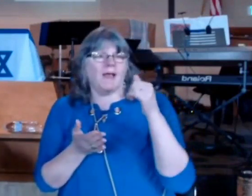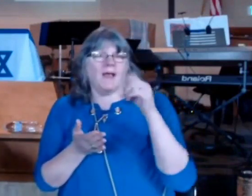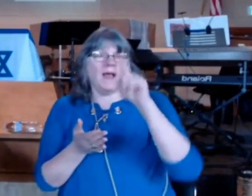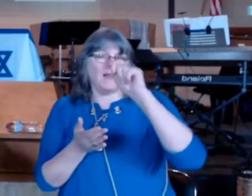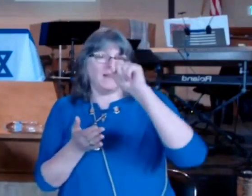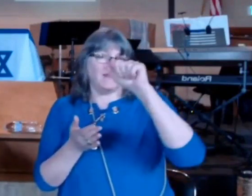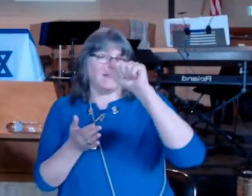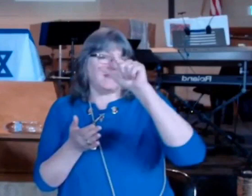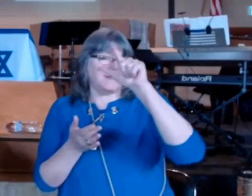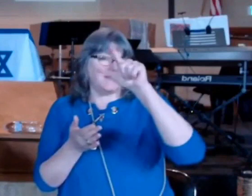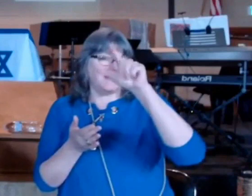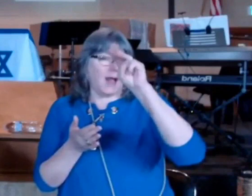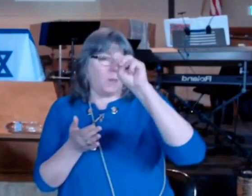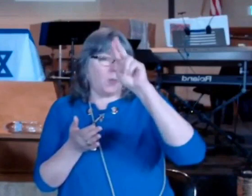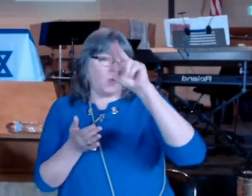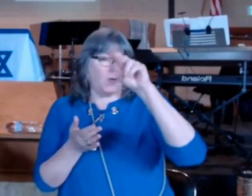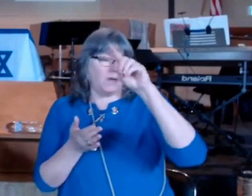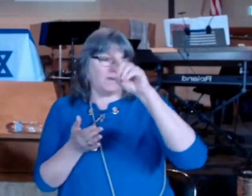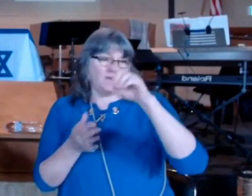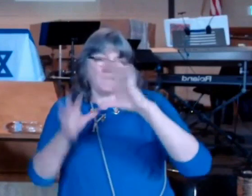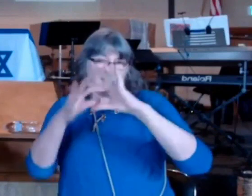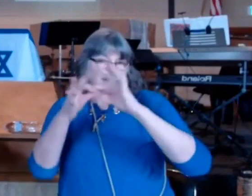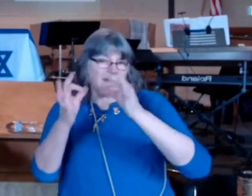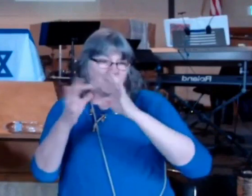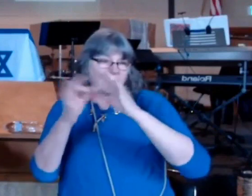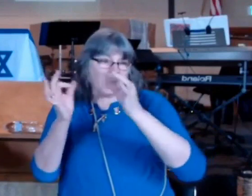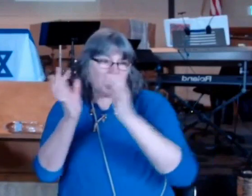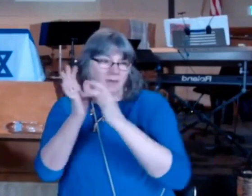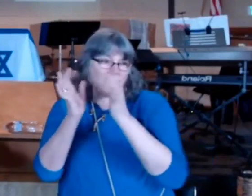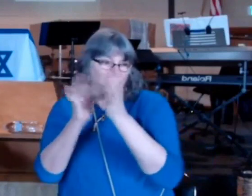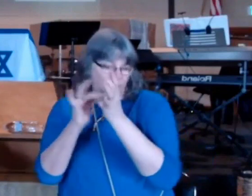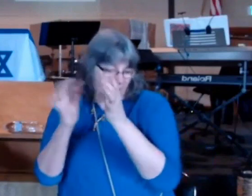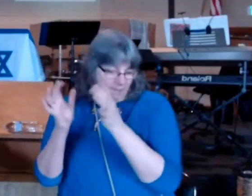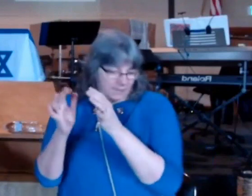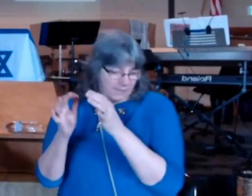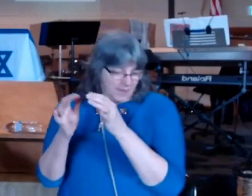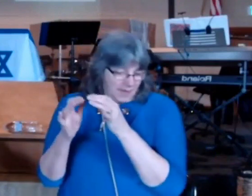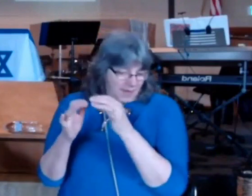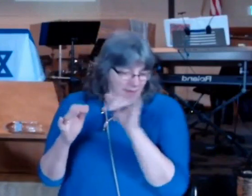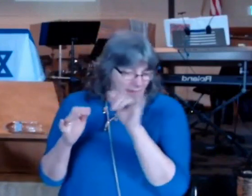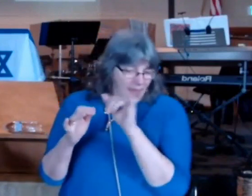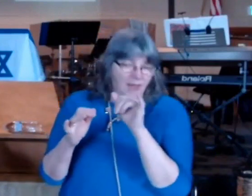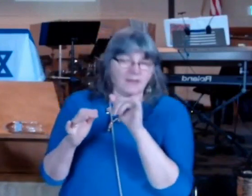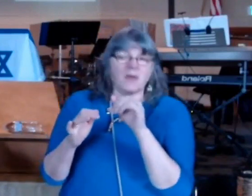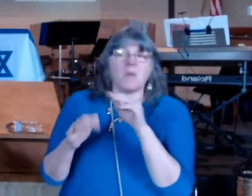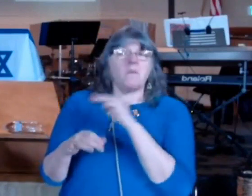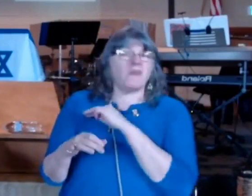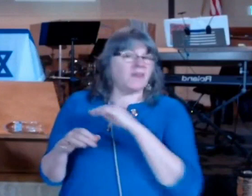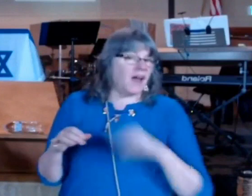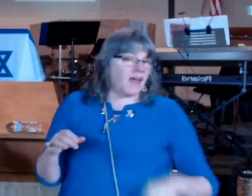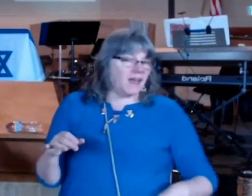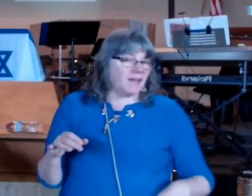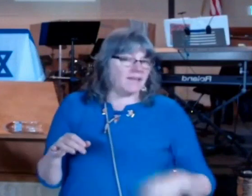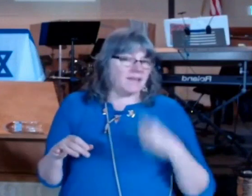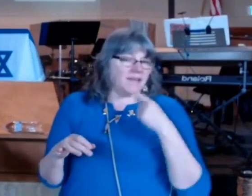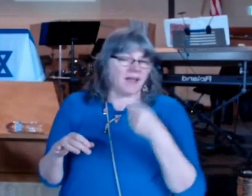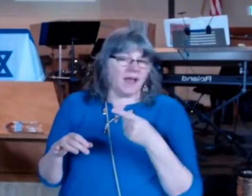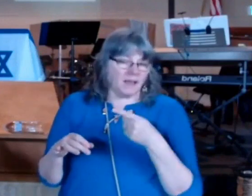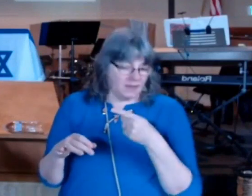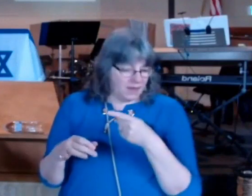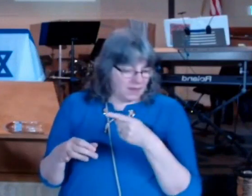leper messiah the Talmud describes the messiah talks about the messiah